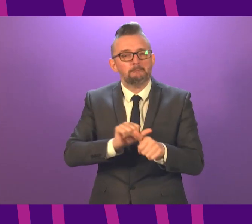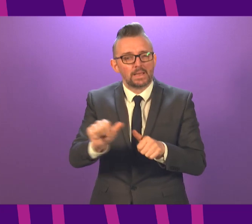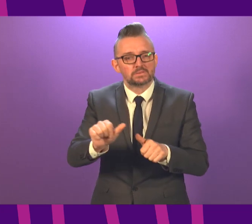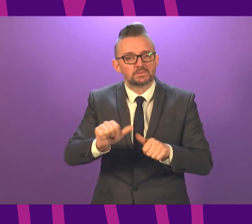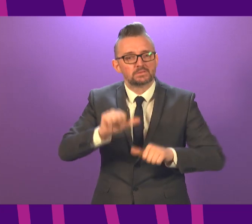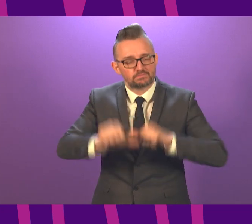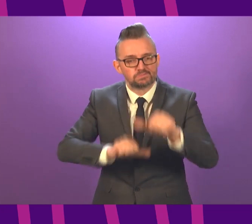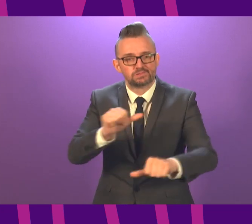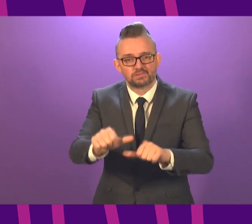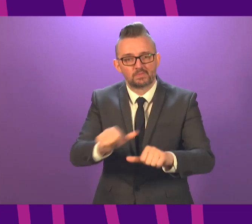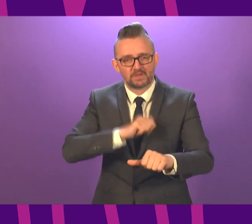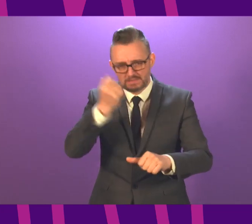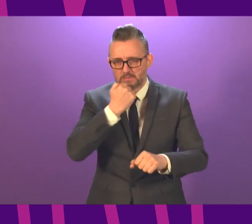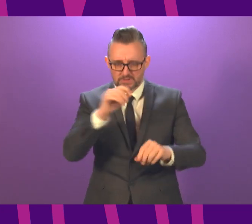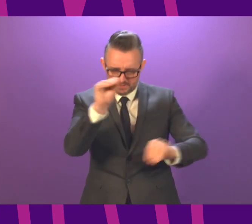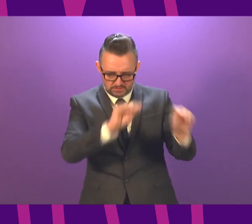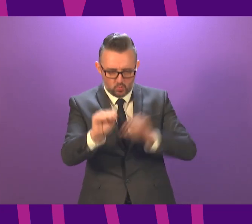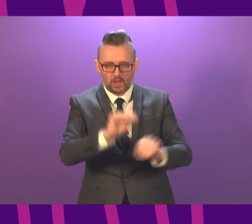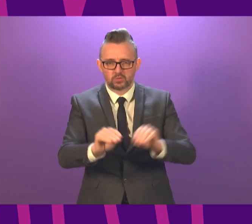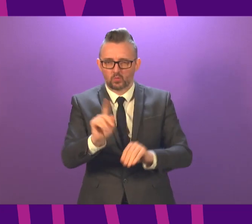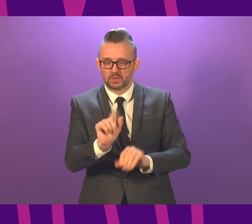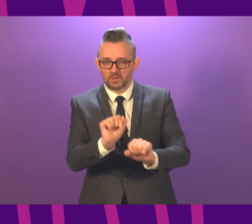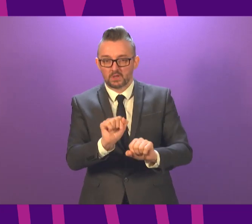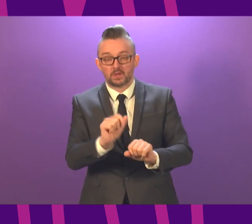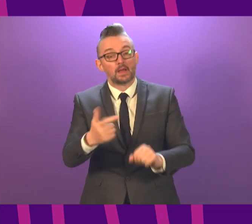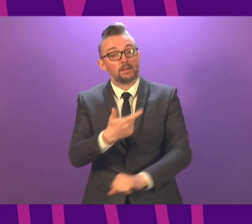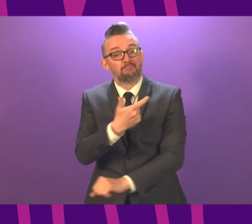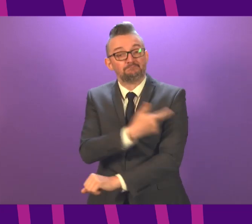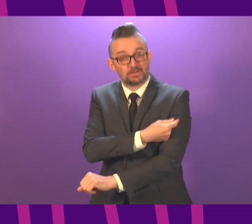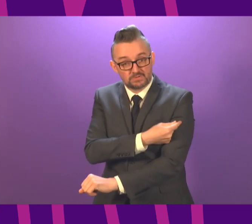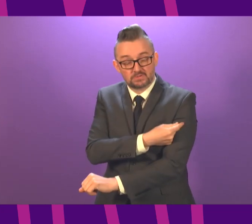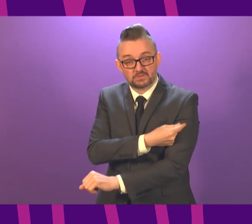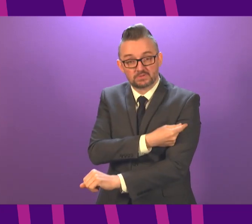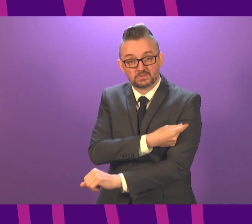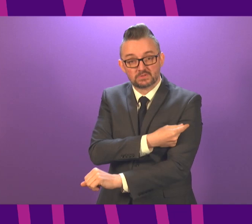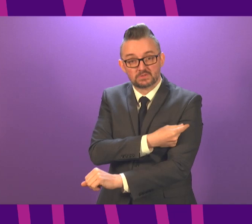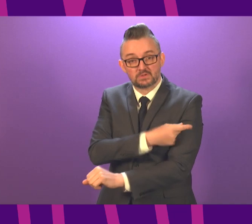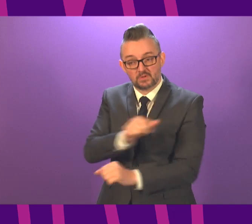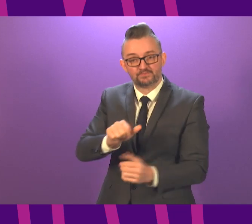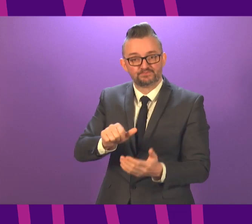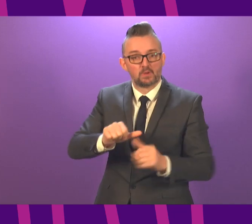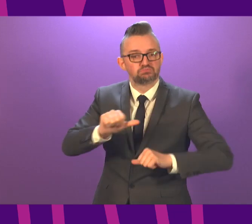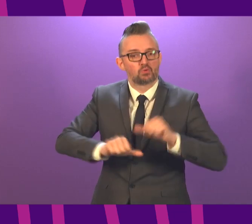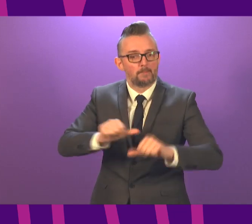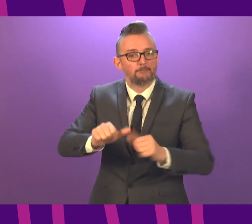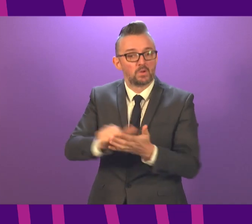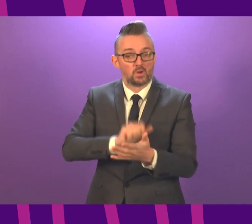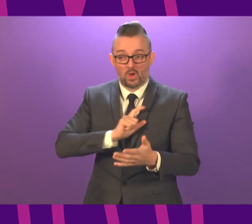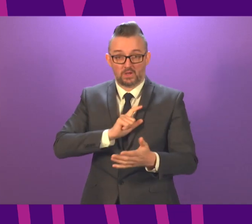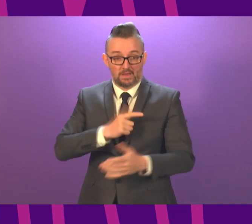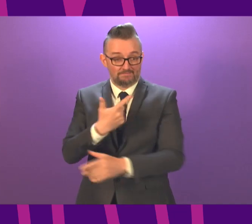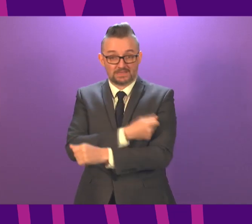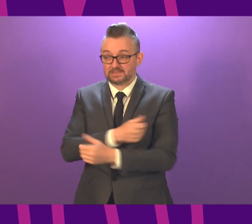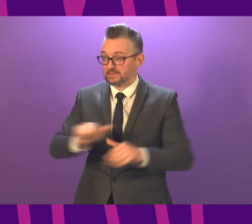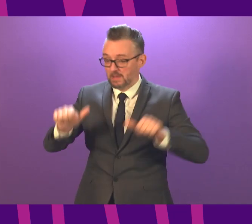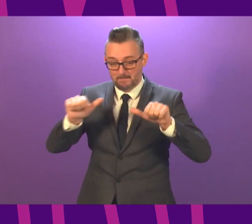breakdown of statistics. The vaccine programme is, of course, because it is not that long since the